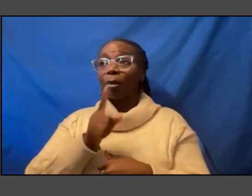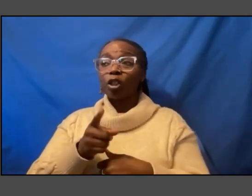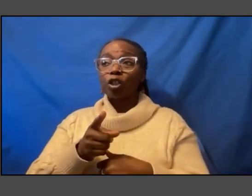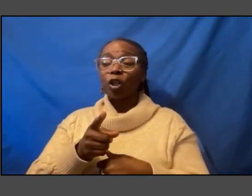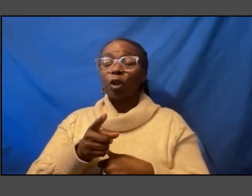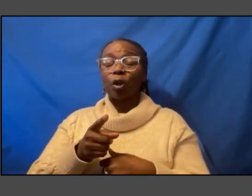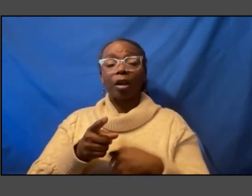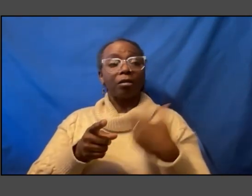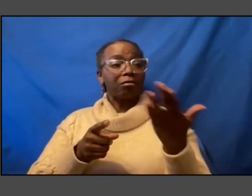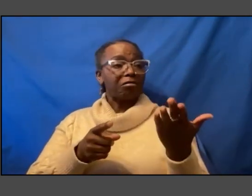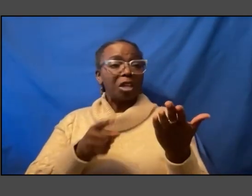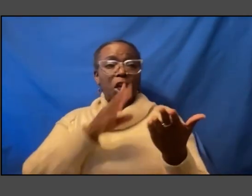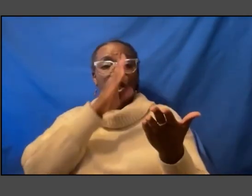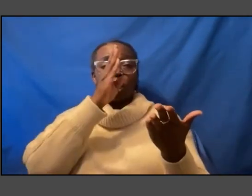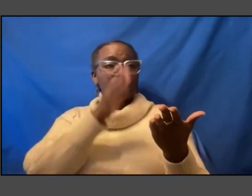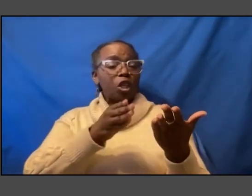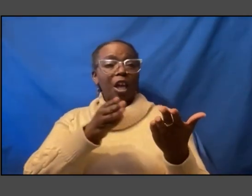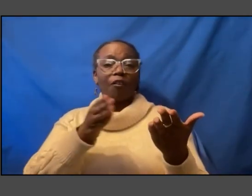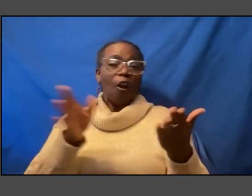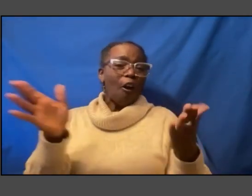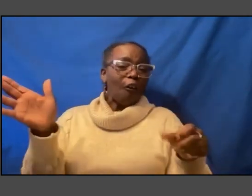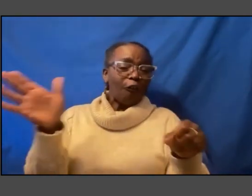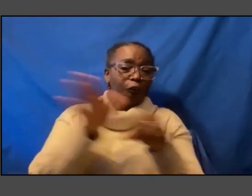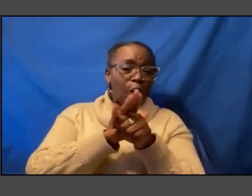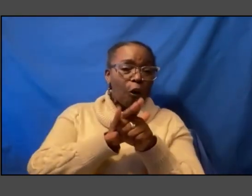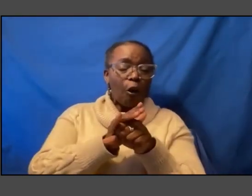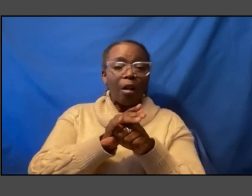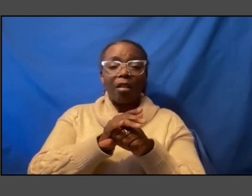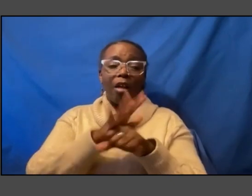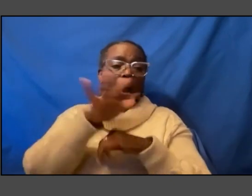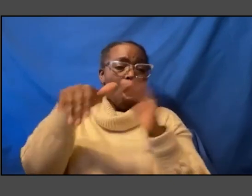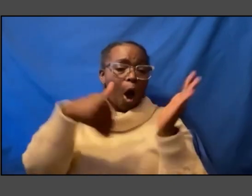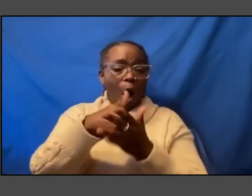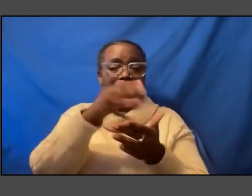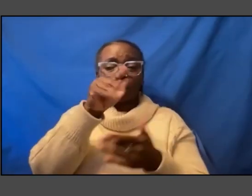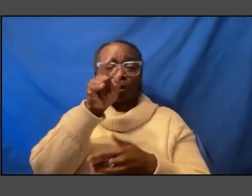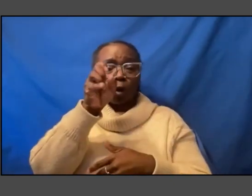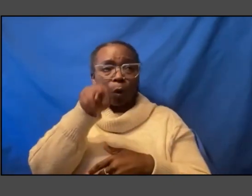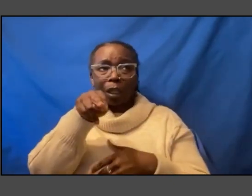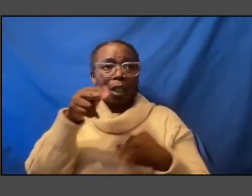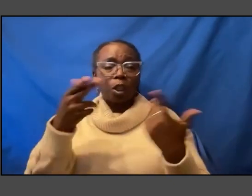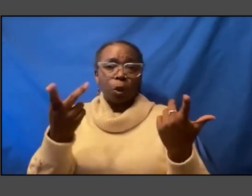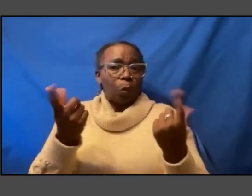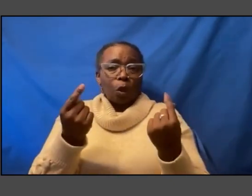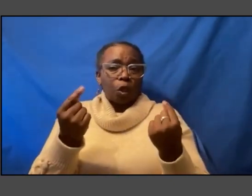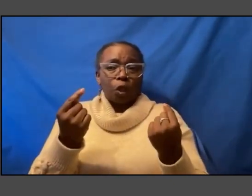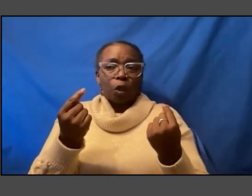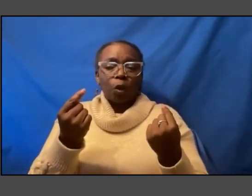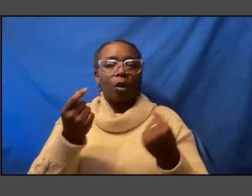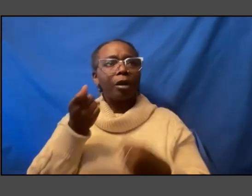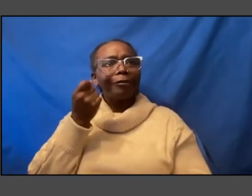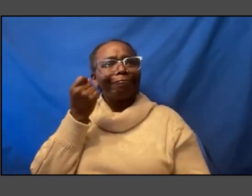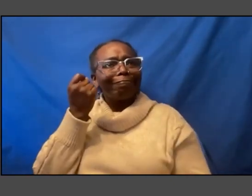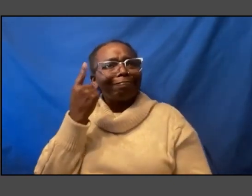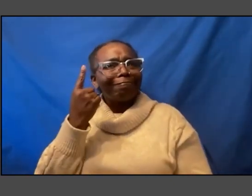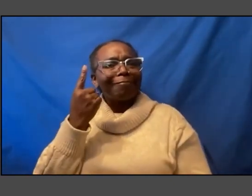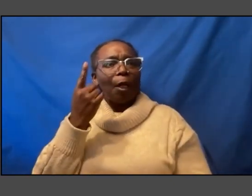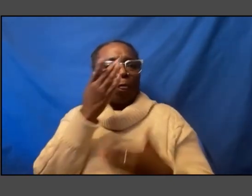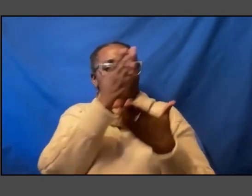your arms completely around the whole smithsonian so what you want to do is understand the parts right understand what's